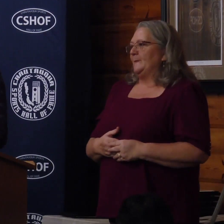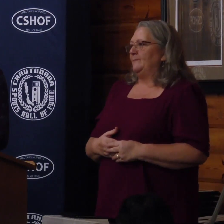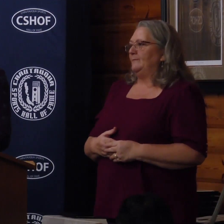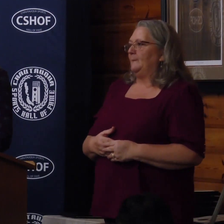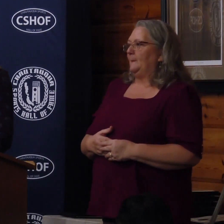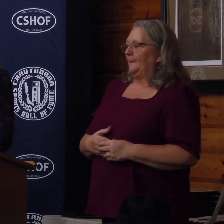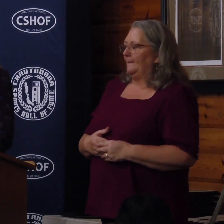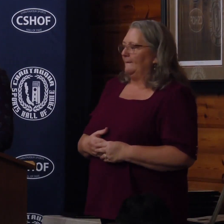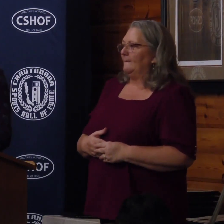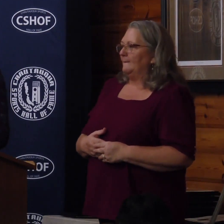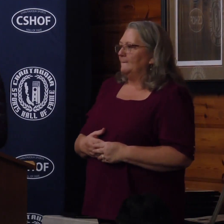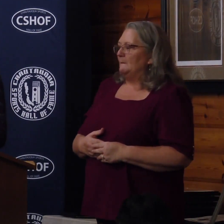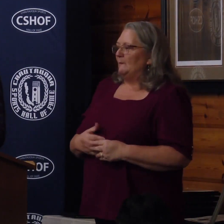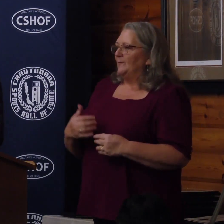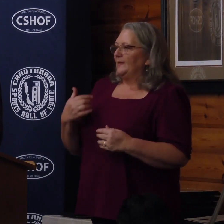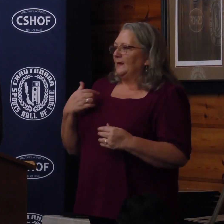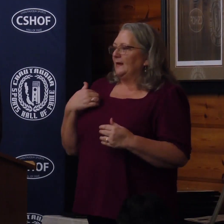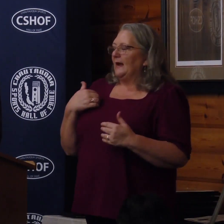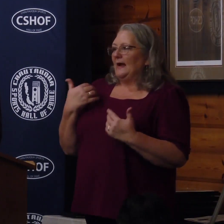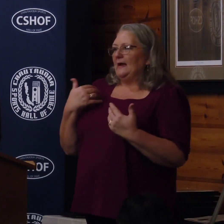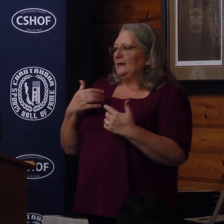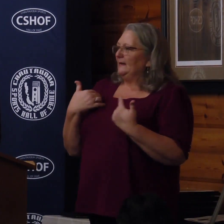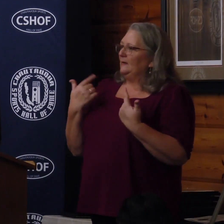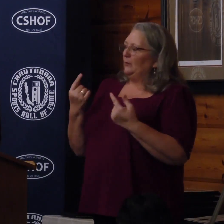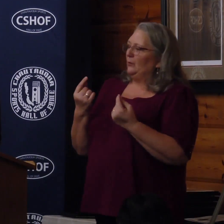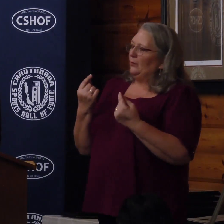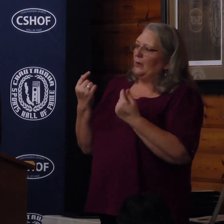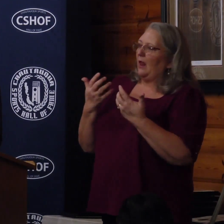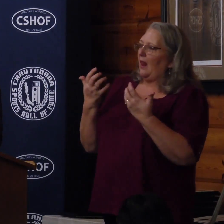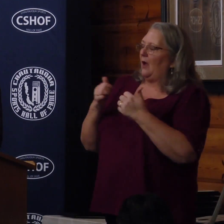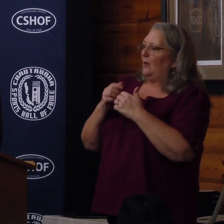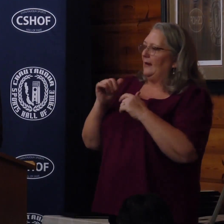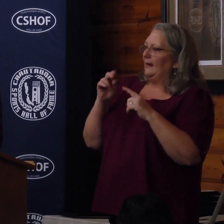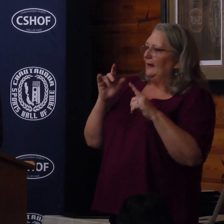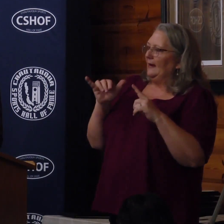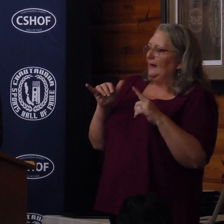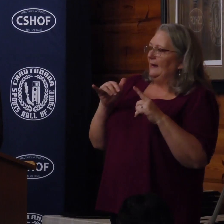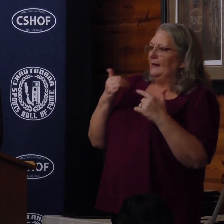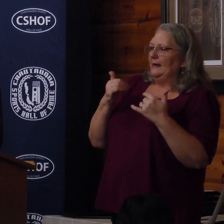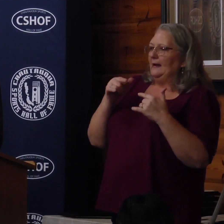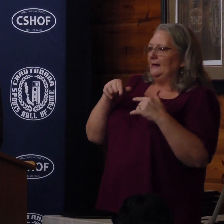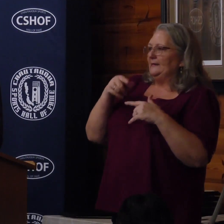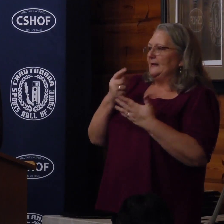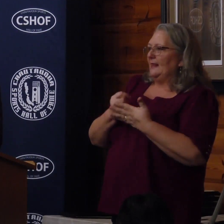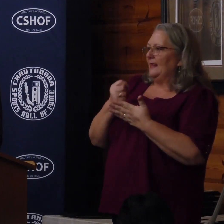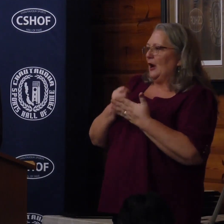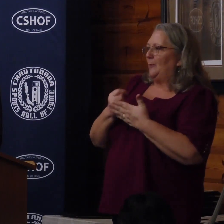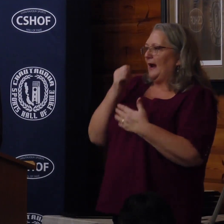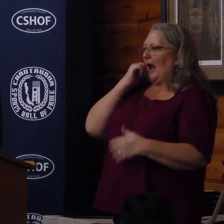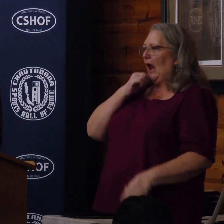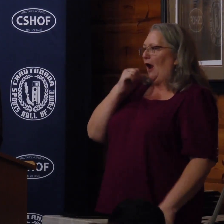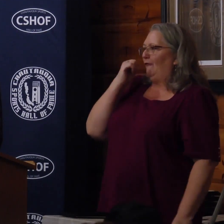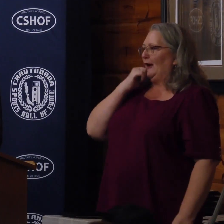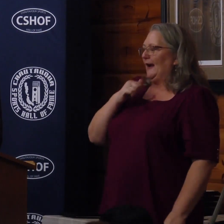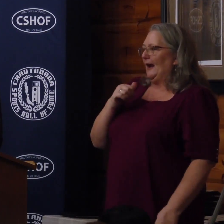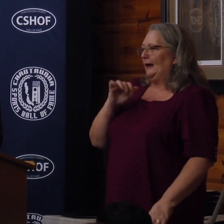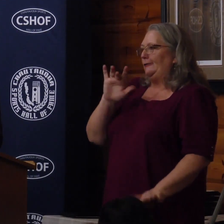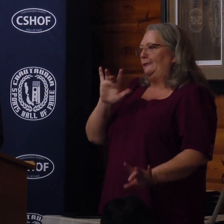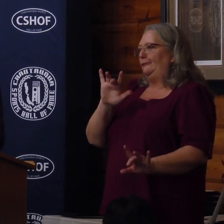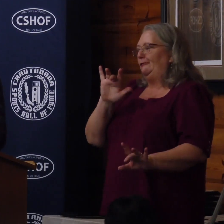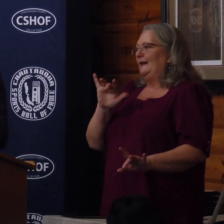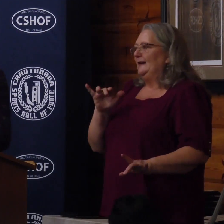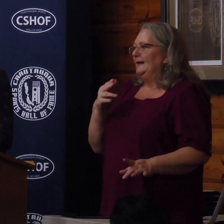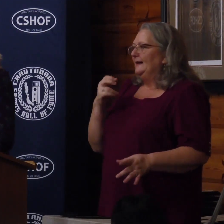I had a lot to do with Andy's younger years growing up. Now he's in therapy every day. I mean,